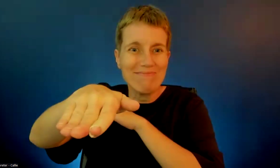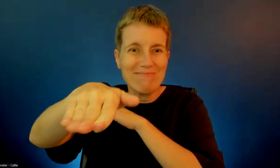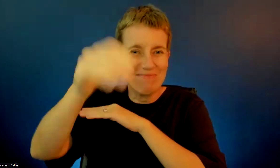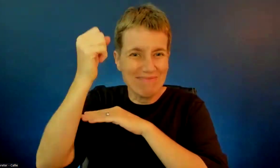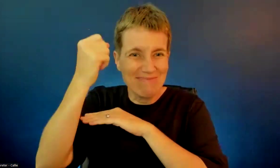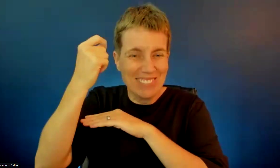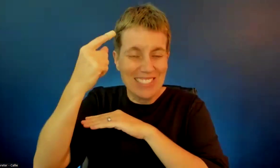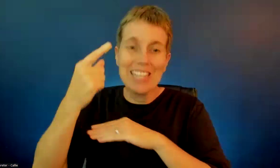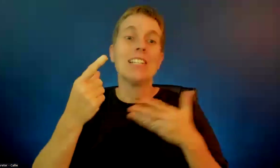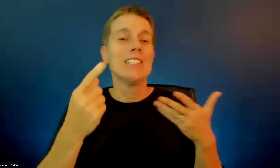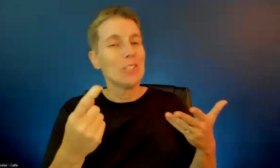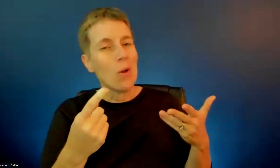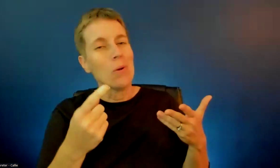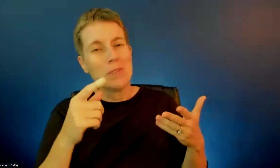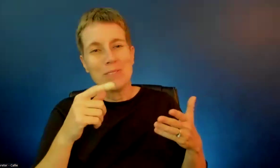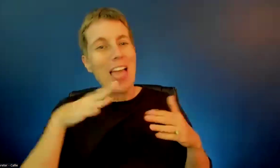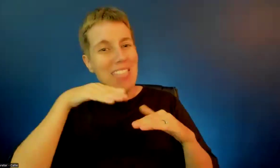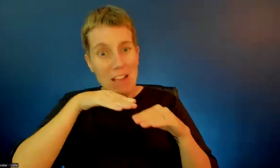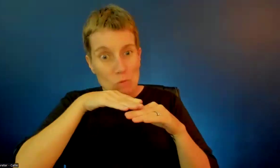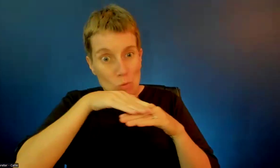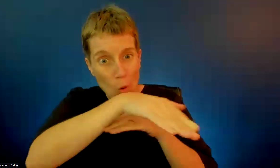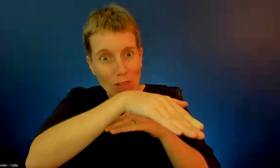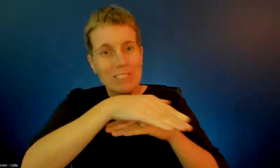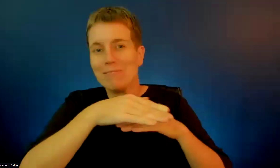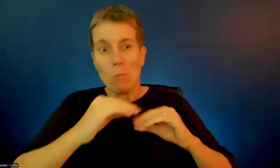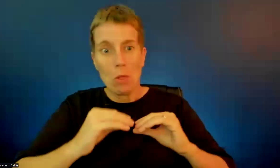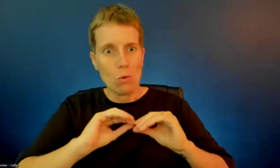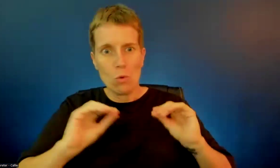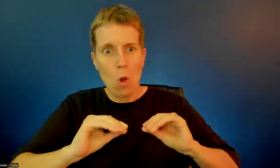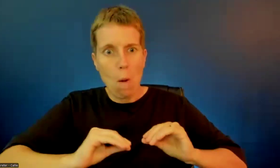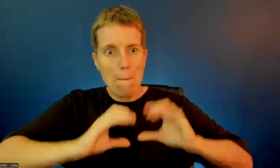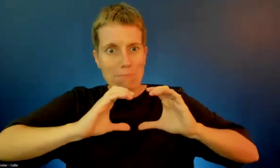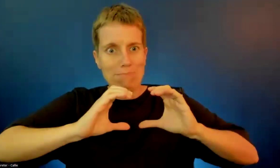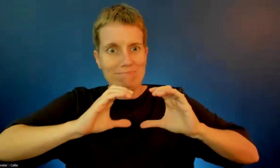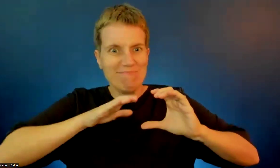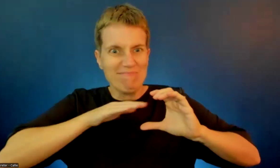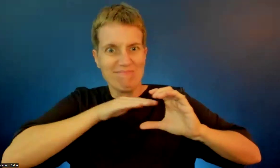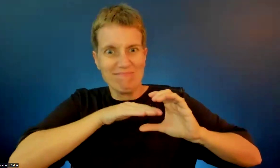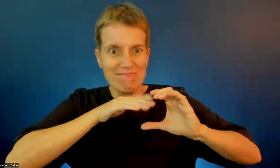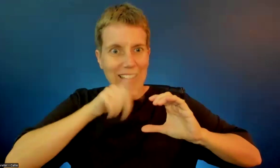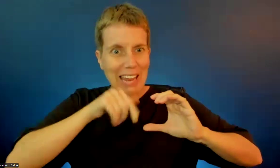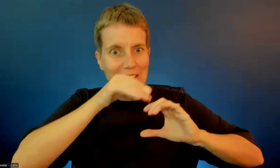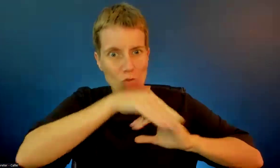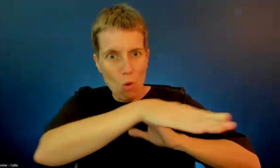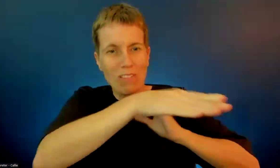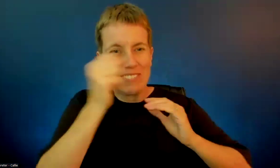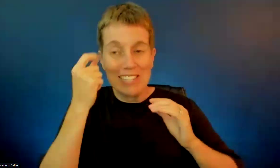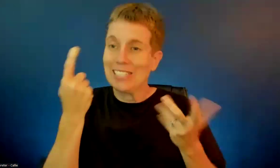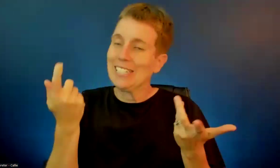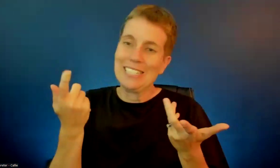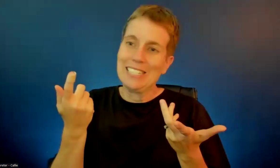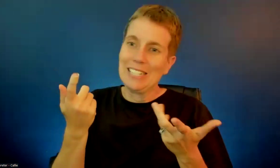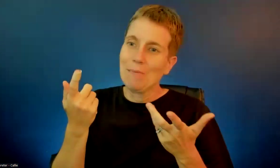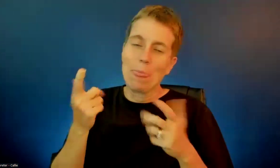about it. She was so reasonable. You know, she didn't get mad at me for telling her the bad news. And then we discussed alternative